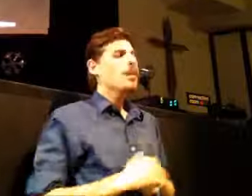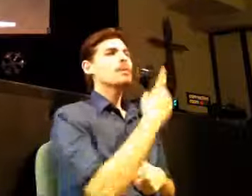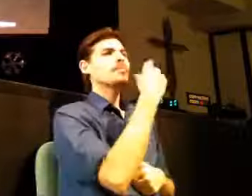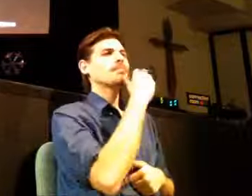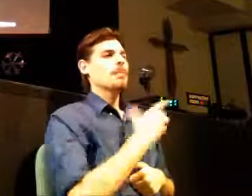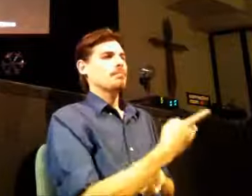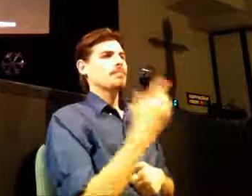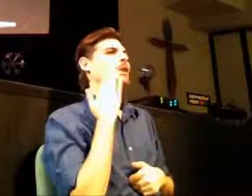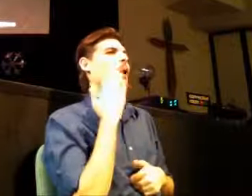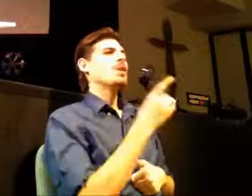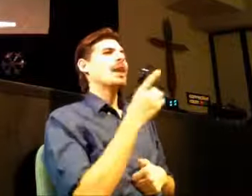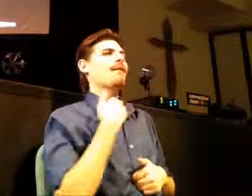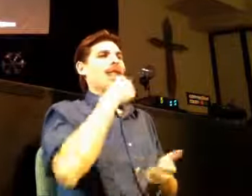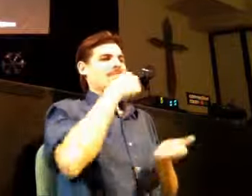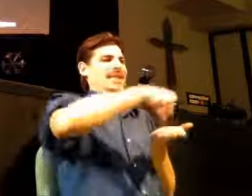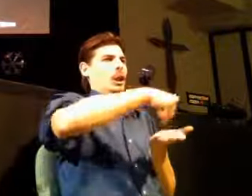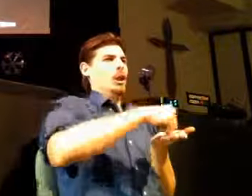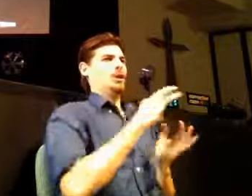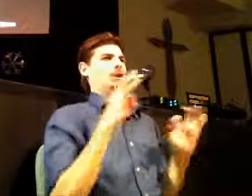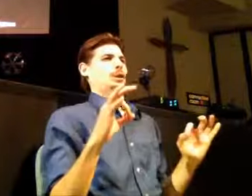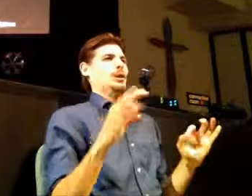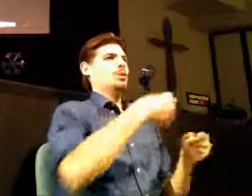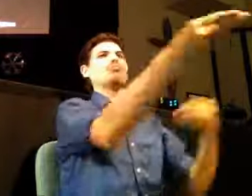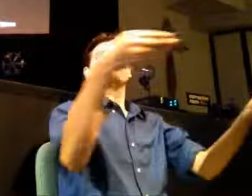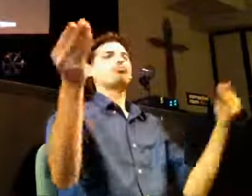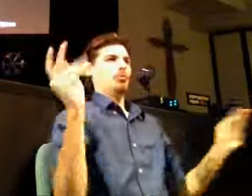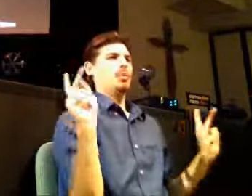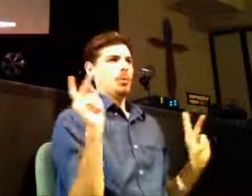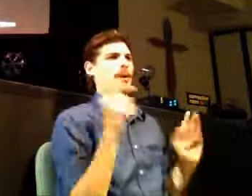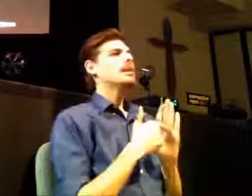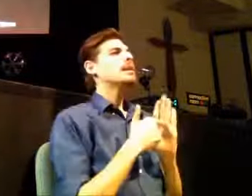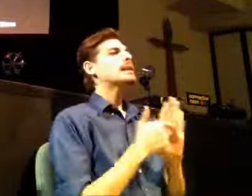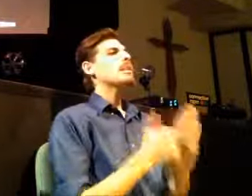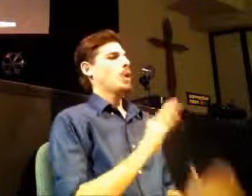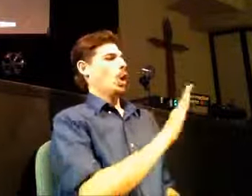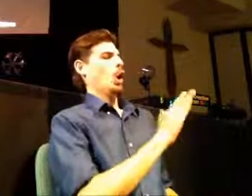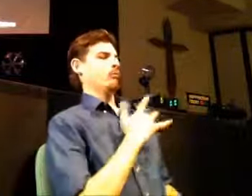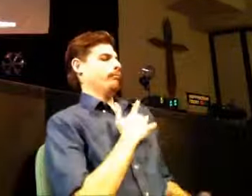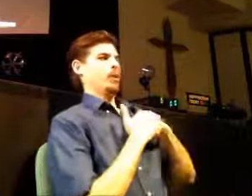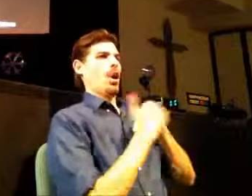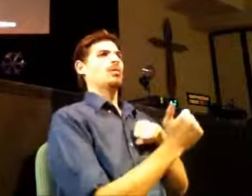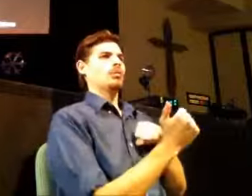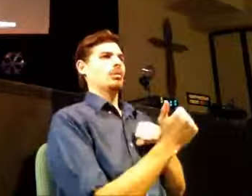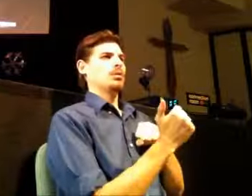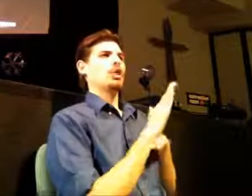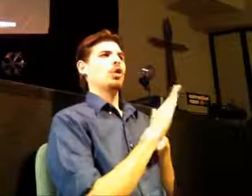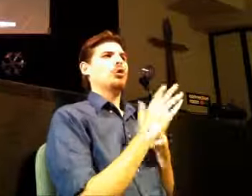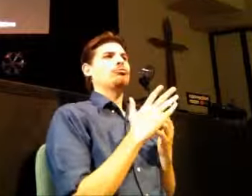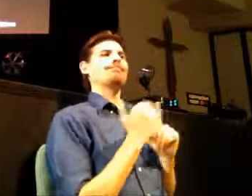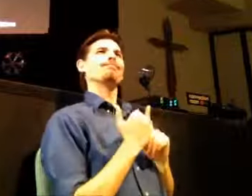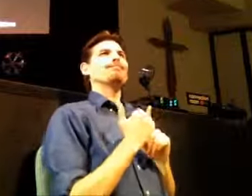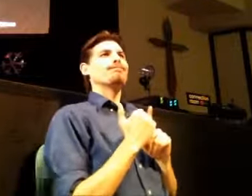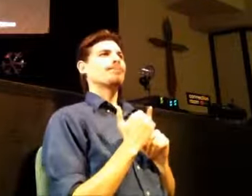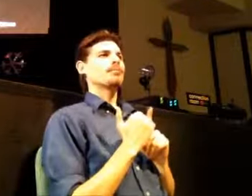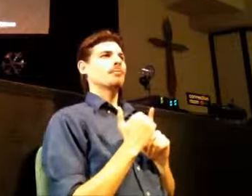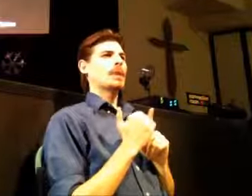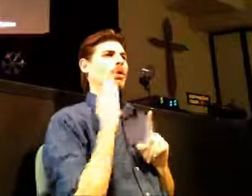that she will pass out from time to time, and they're deeply symbolic of something that God has called her to in her life, and it reminds her, it's a way of her communicating that out to other people, and it's